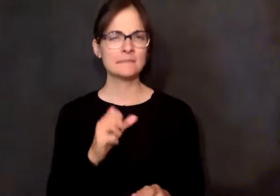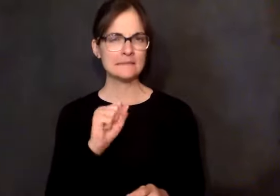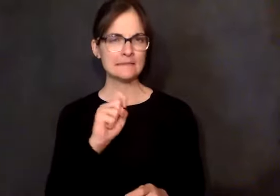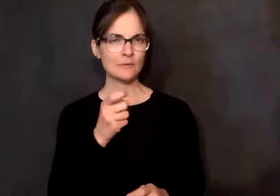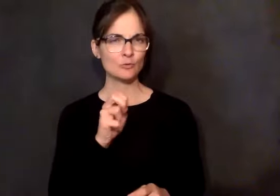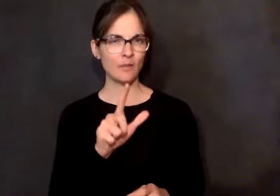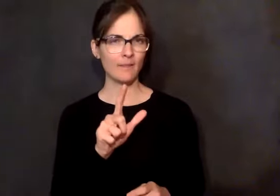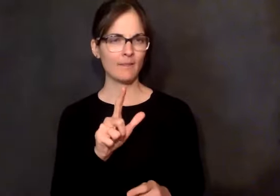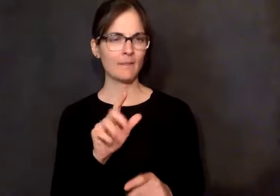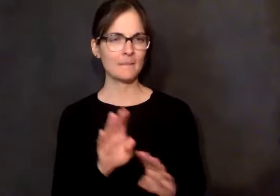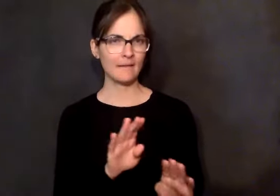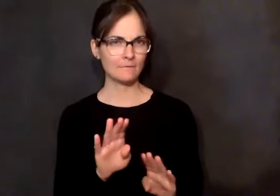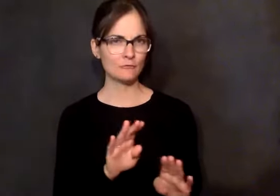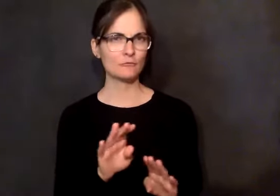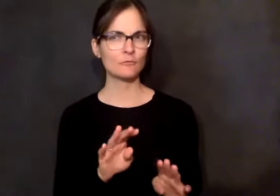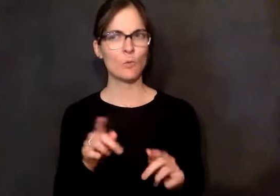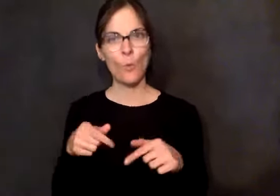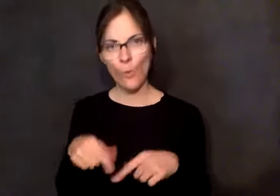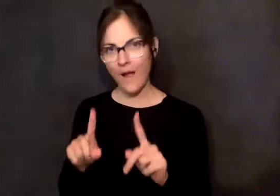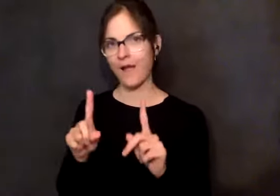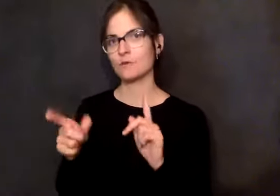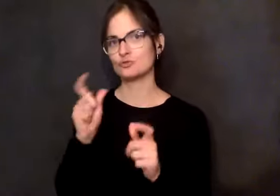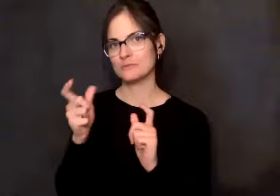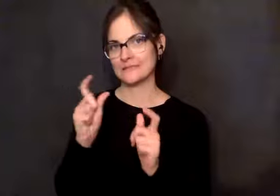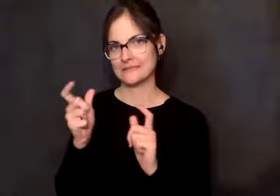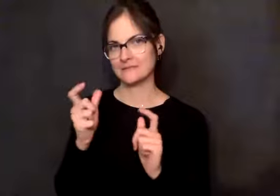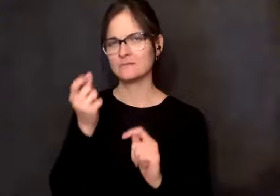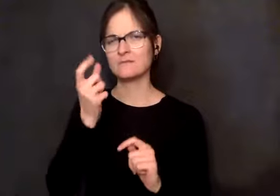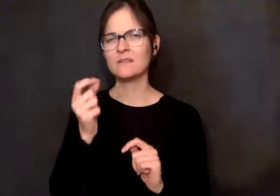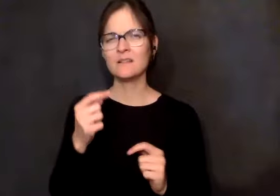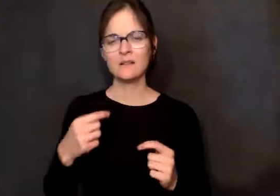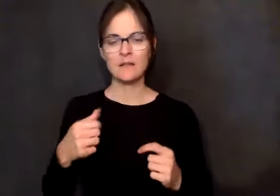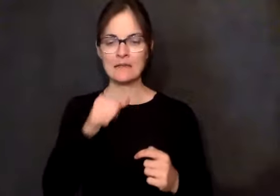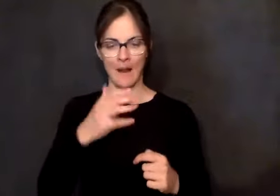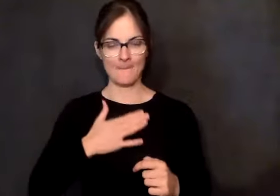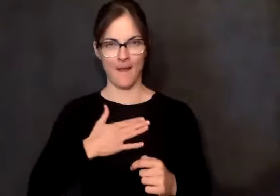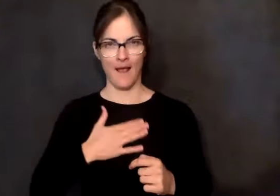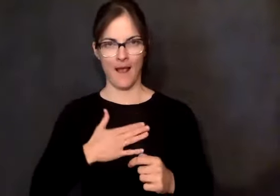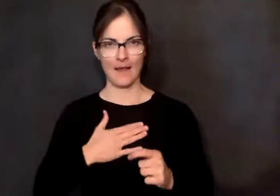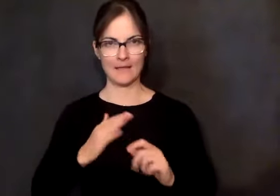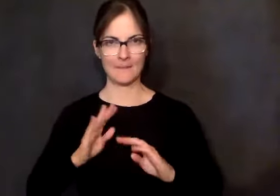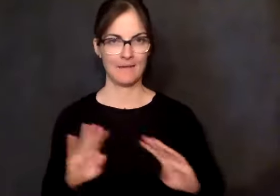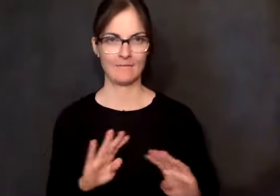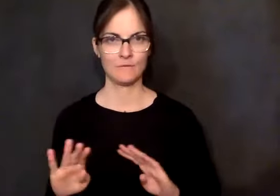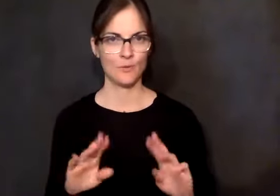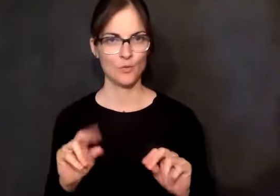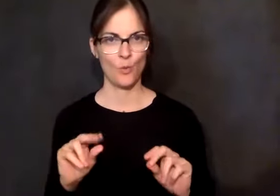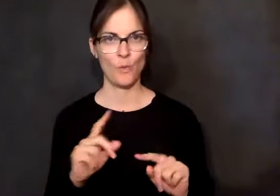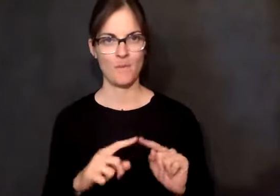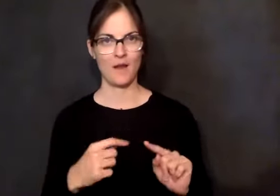Things happened in the midst of active drinking. It wasn't anything necessary that I had done, but it was something that I had been exposed to.